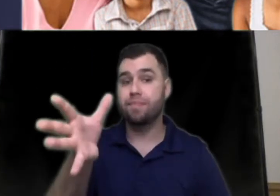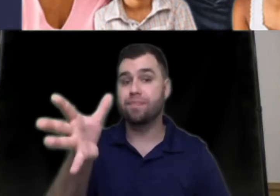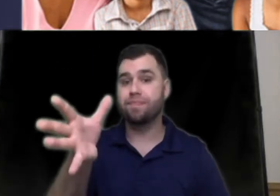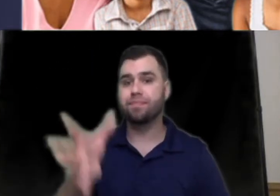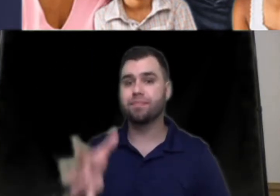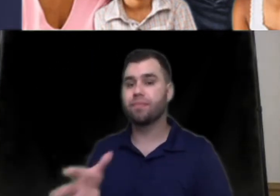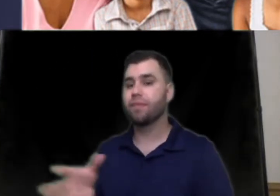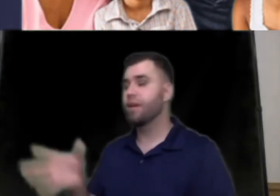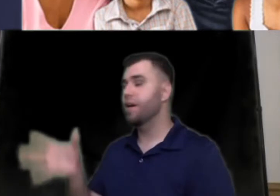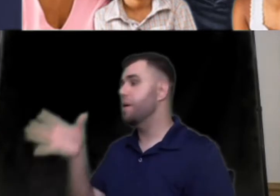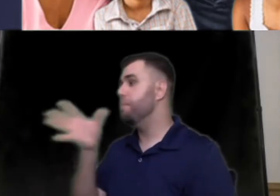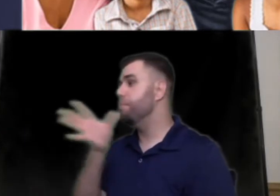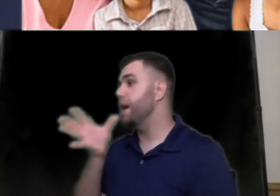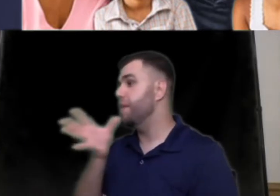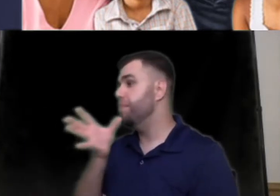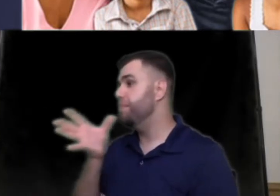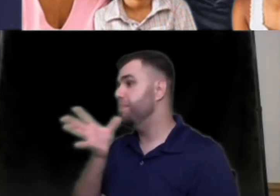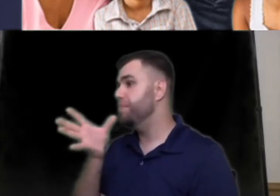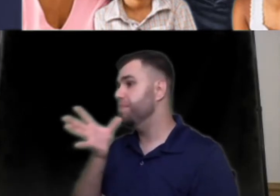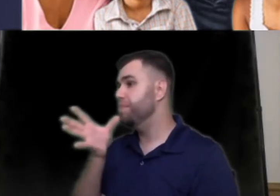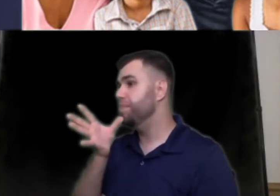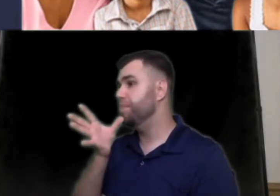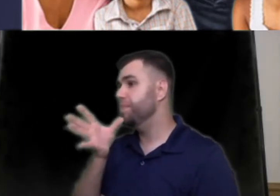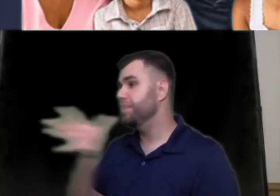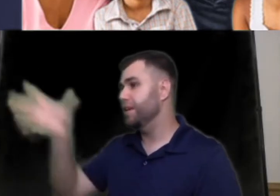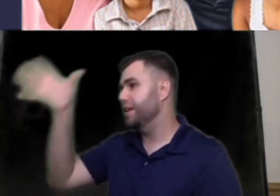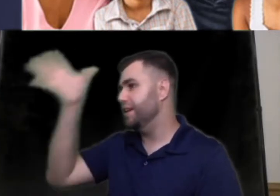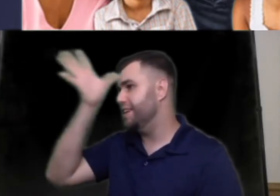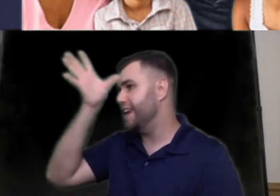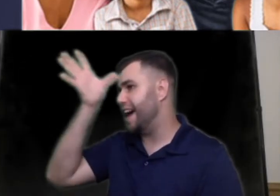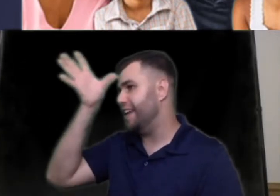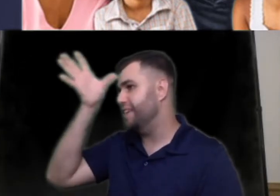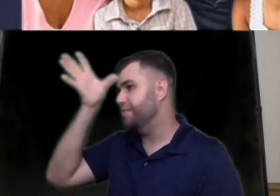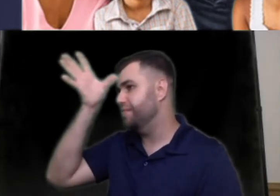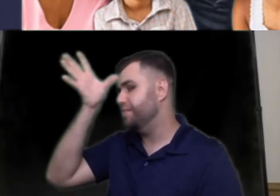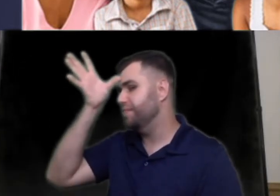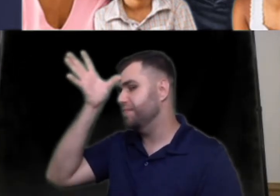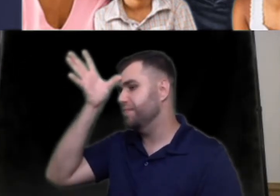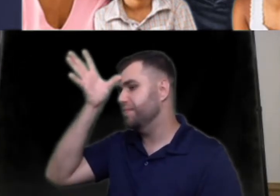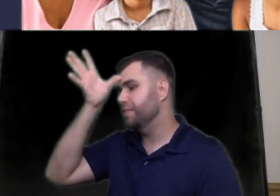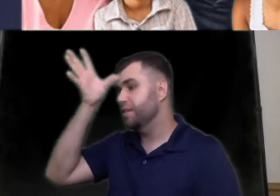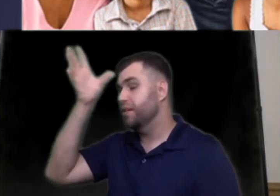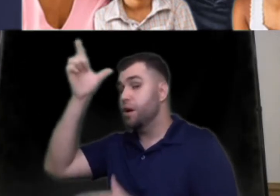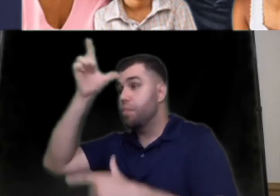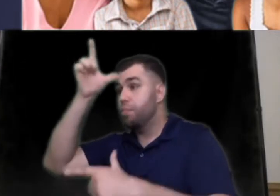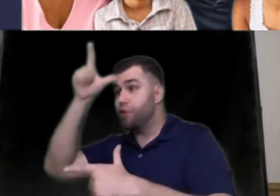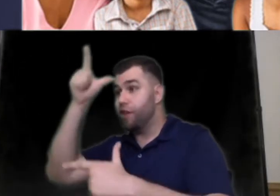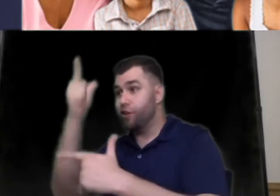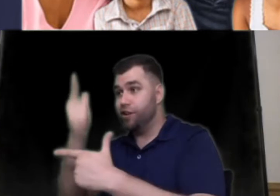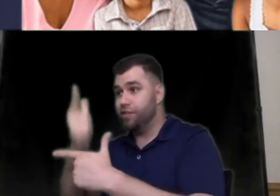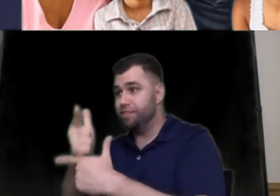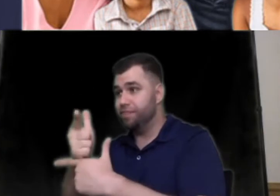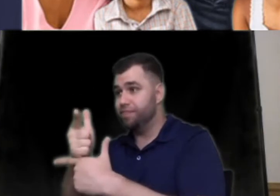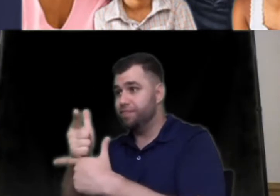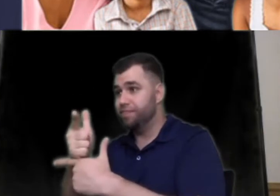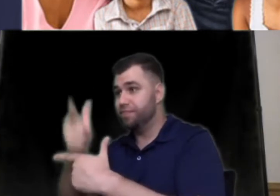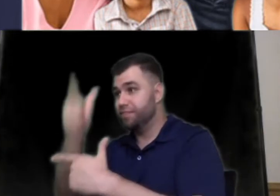mom dad brother